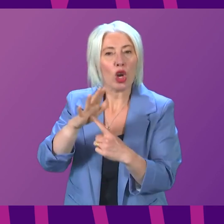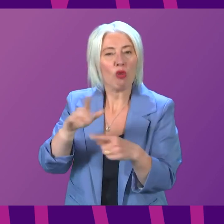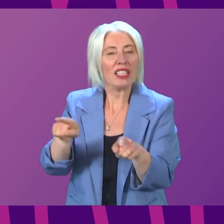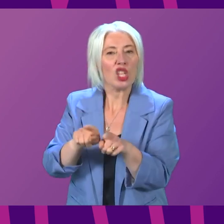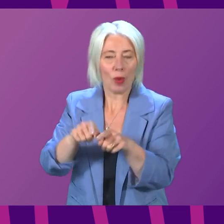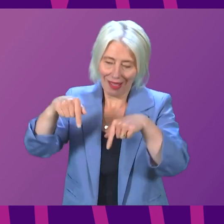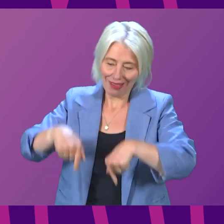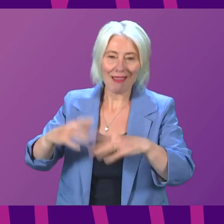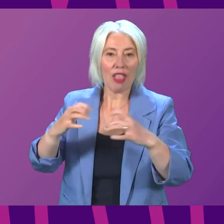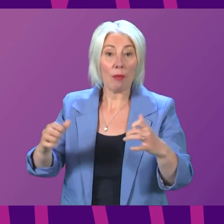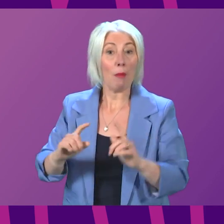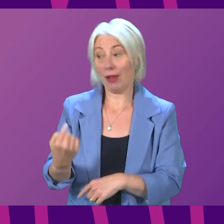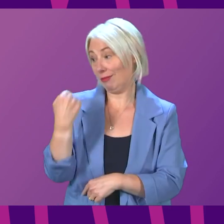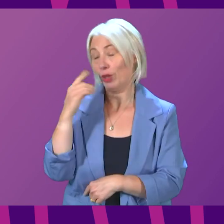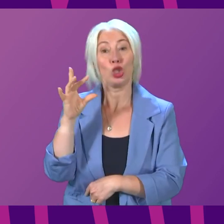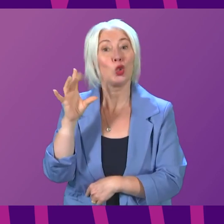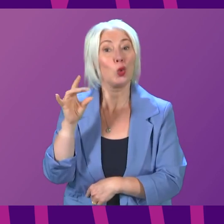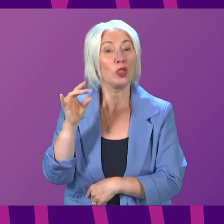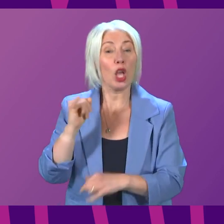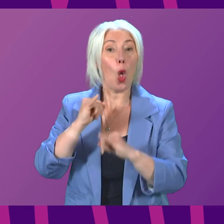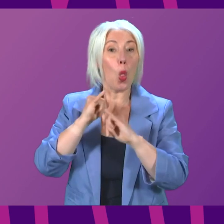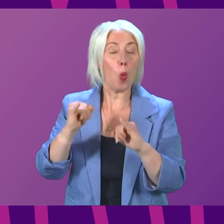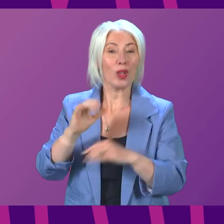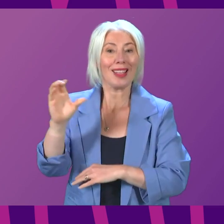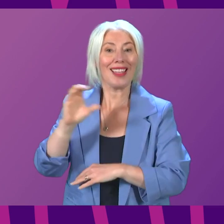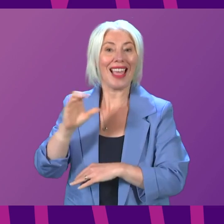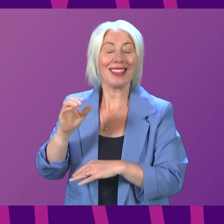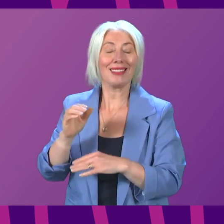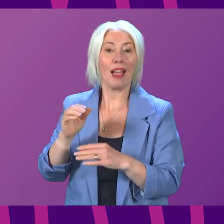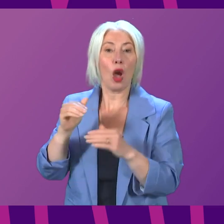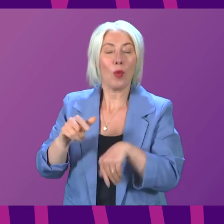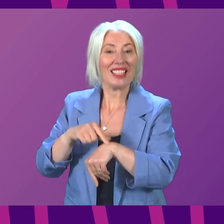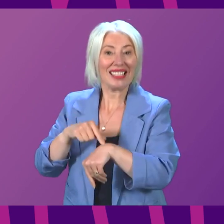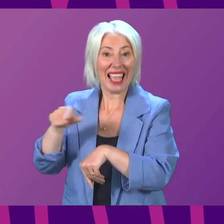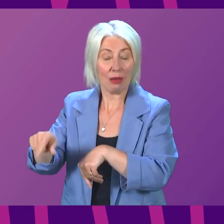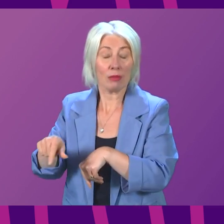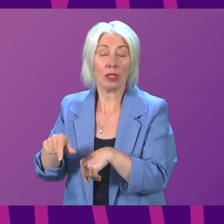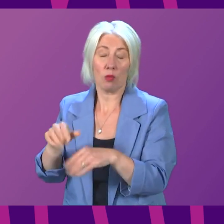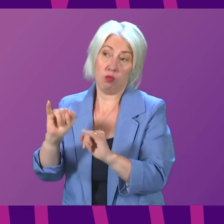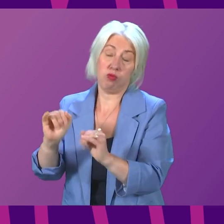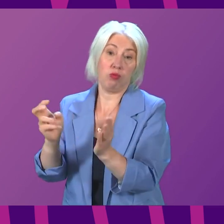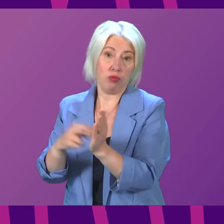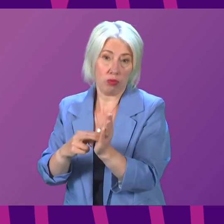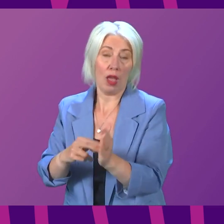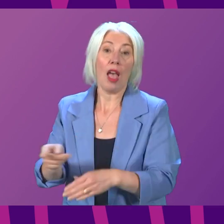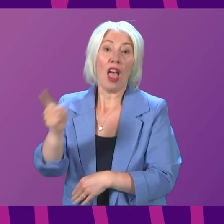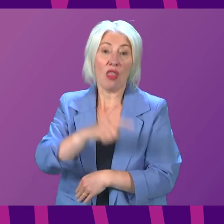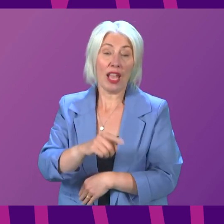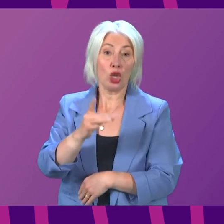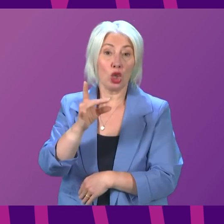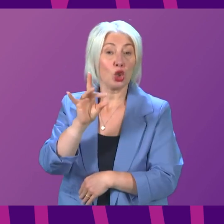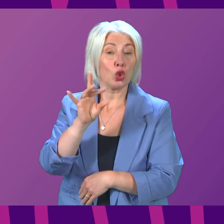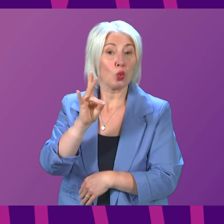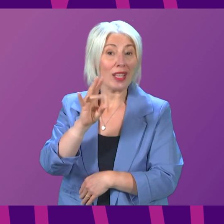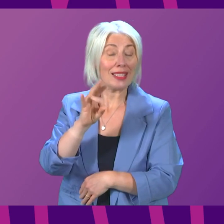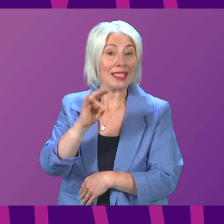But this week, on Tuesday, the worst cancer waiting times on record. On Wednesday, the outgoing chair of the BMA begged you